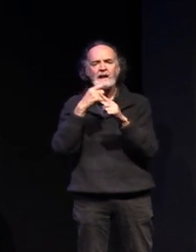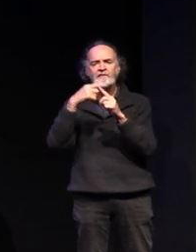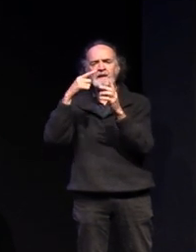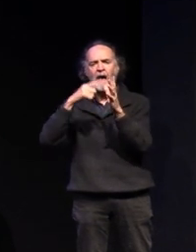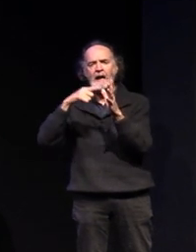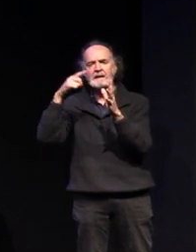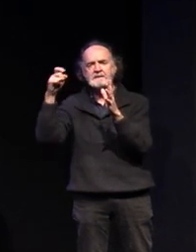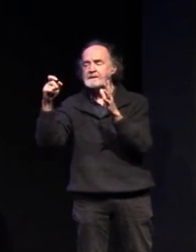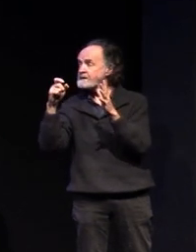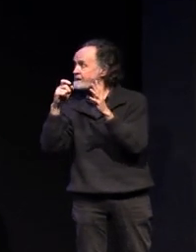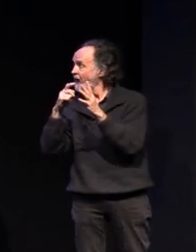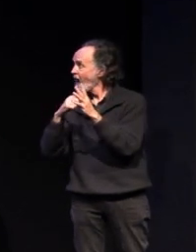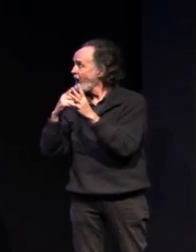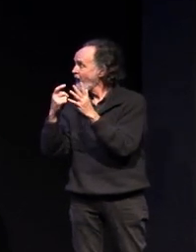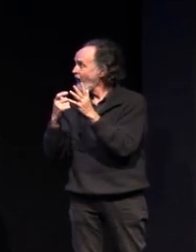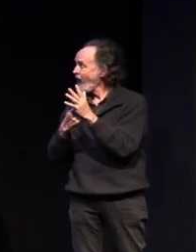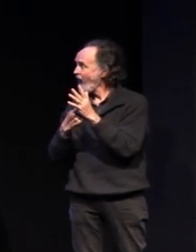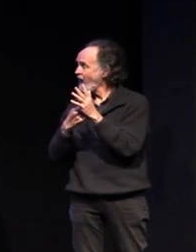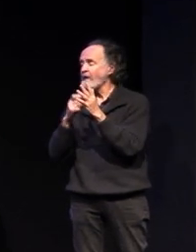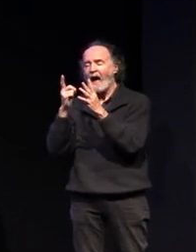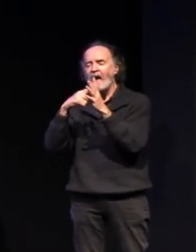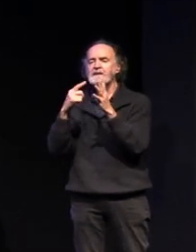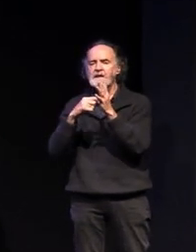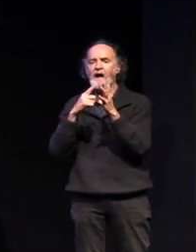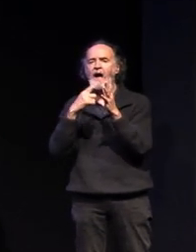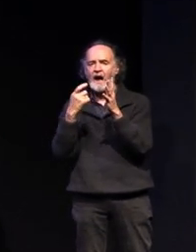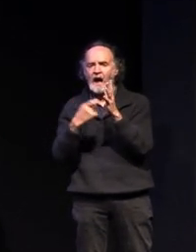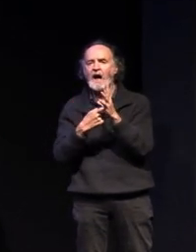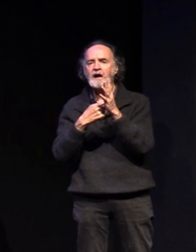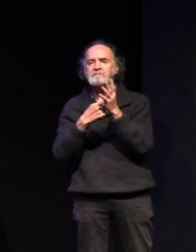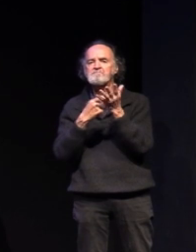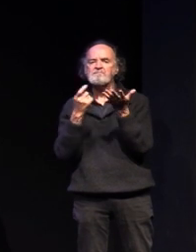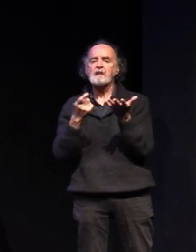the screen there so the admission ranking to university